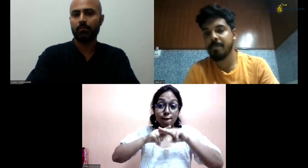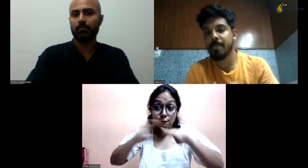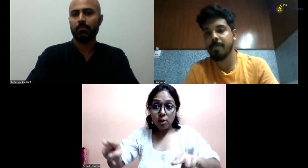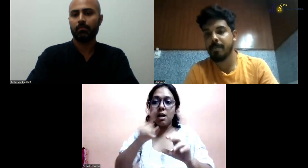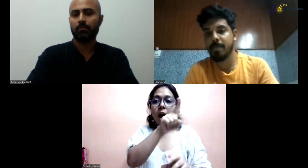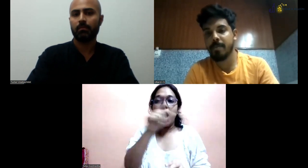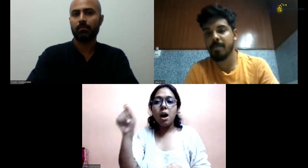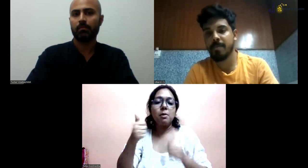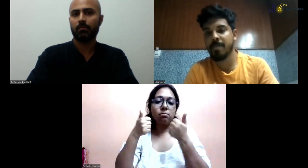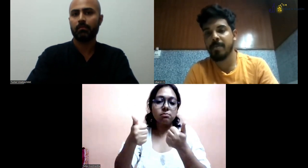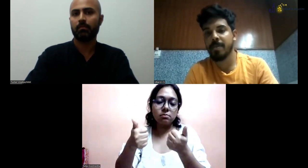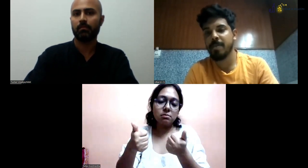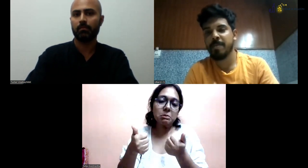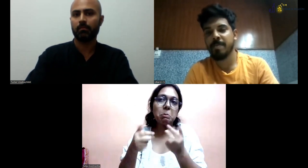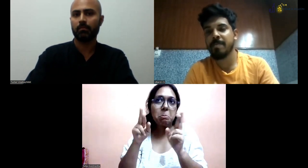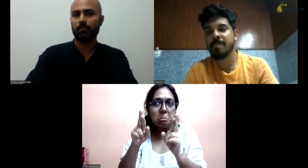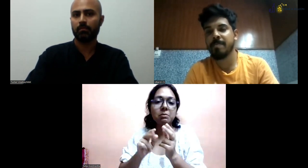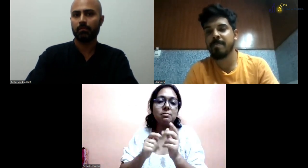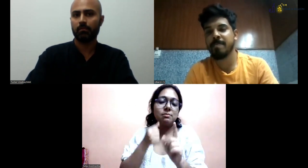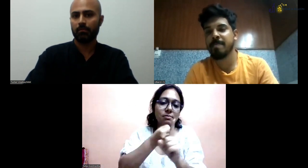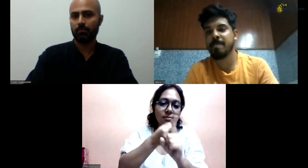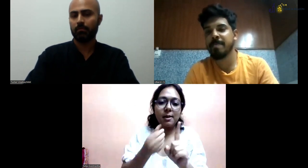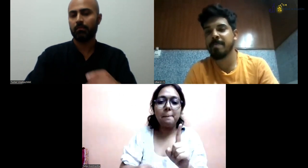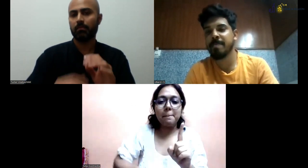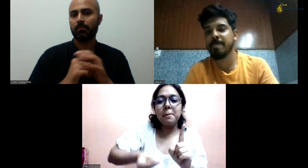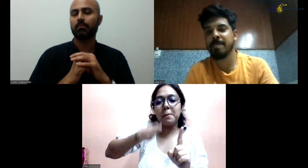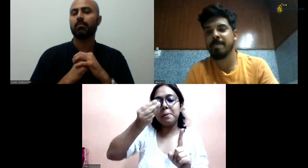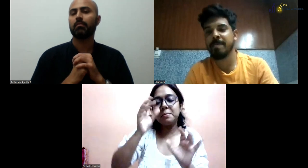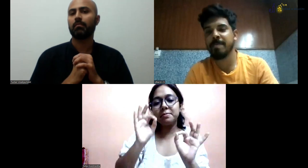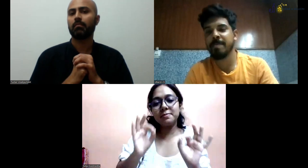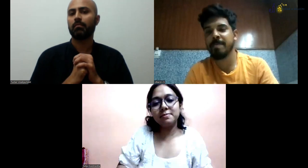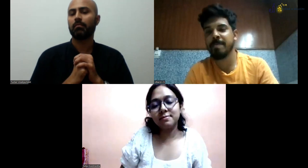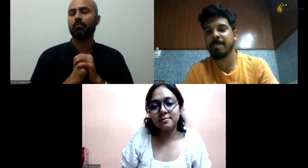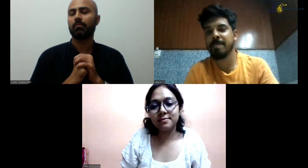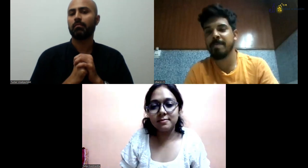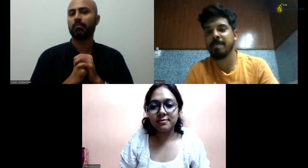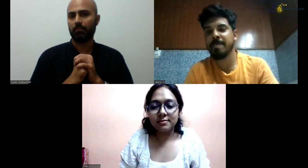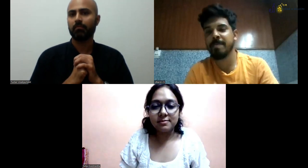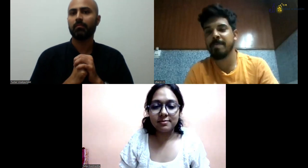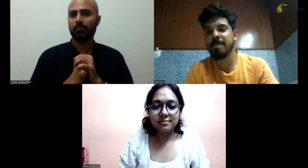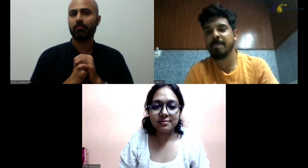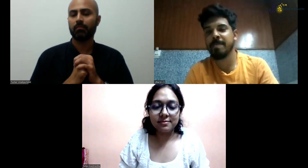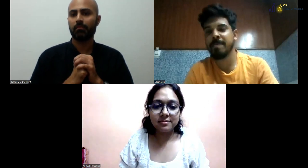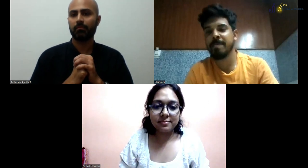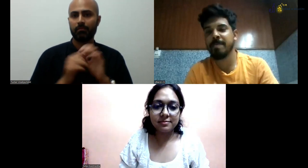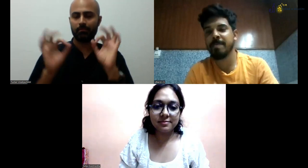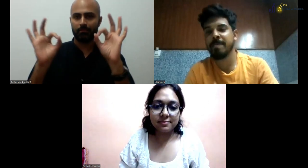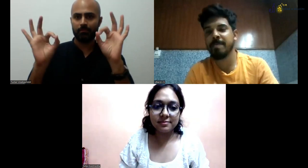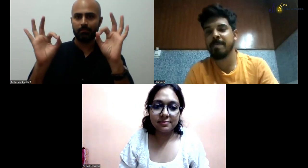thing, but now the things are better. But not the 100% work, but yeah, the curriculum has changed.